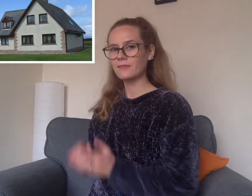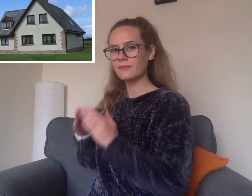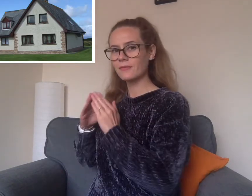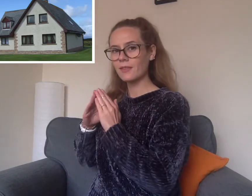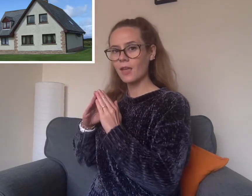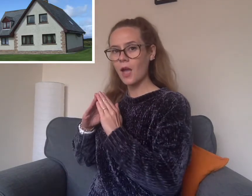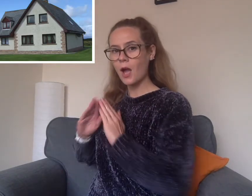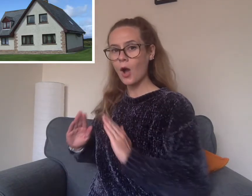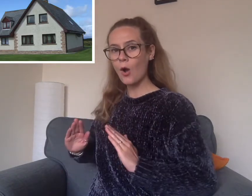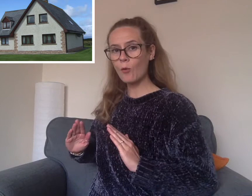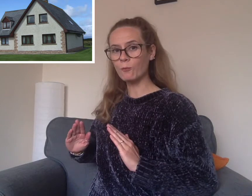Home.